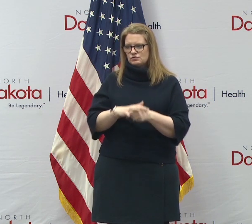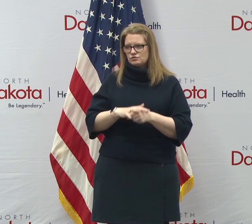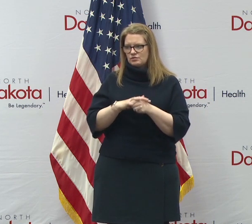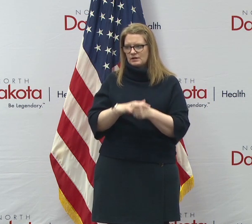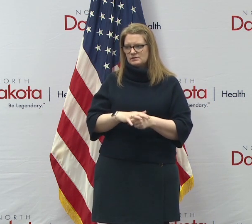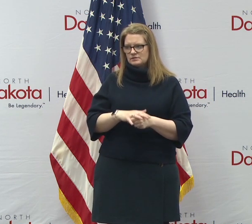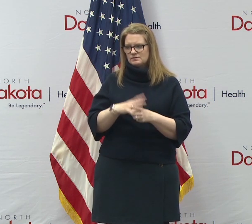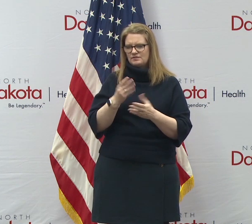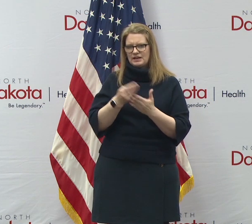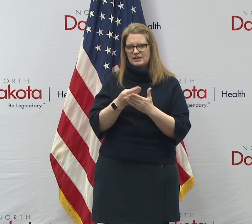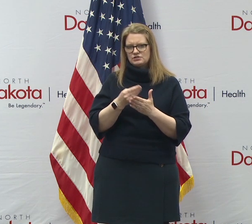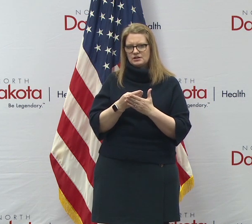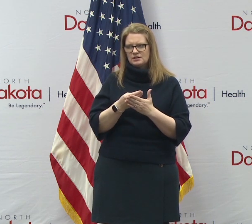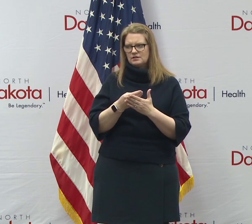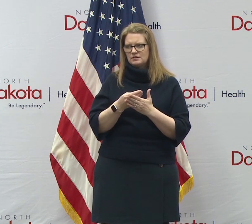time?